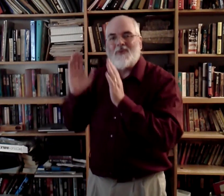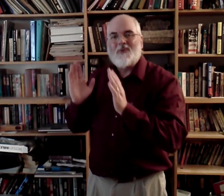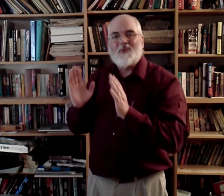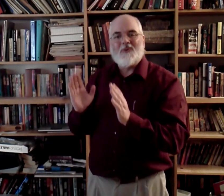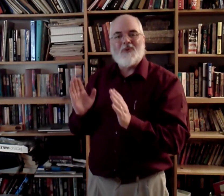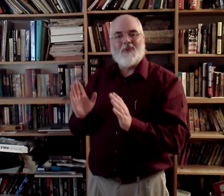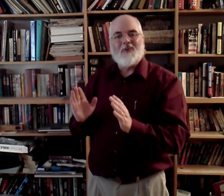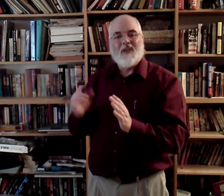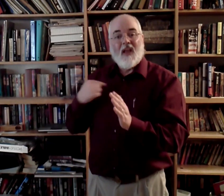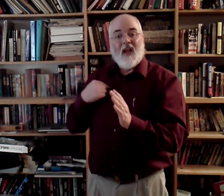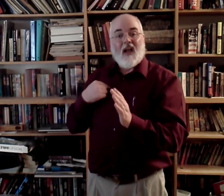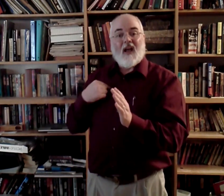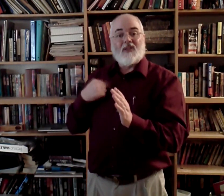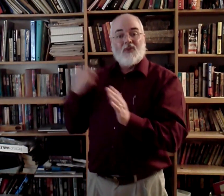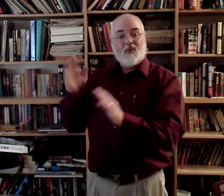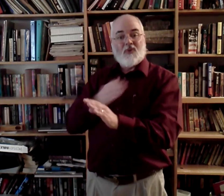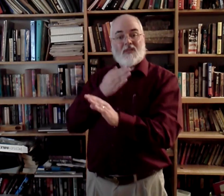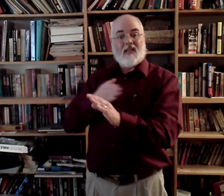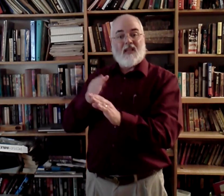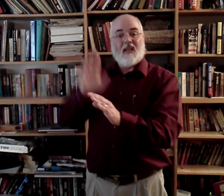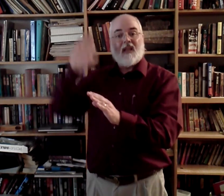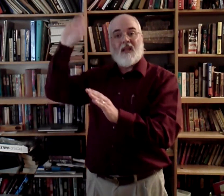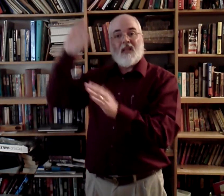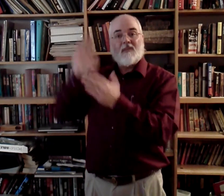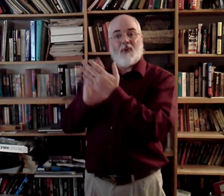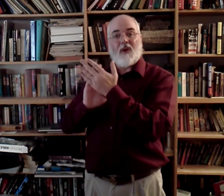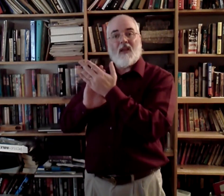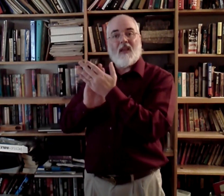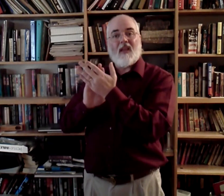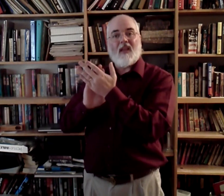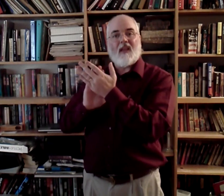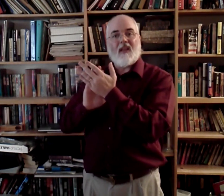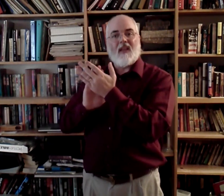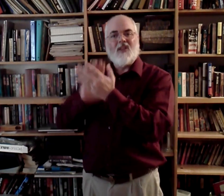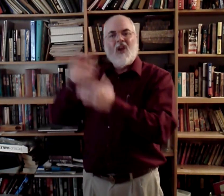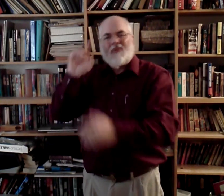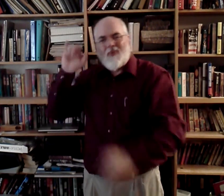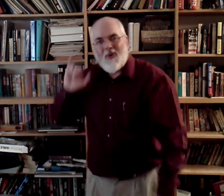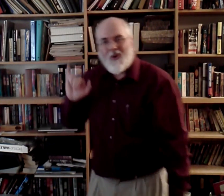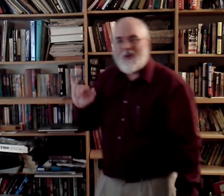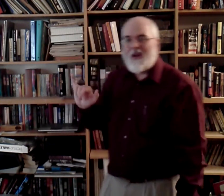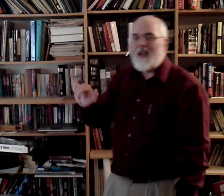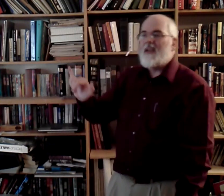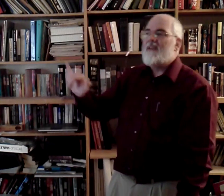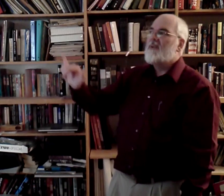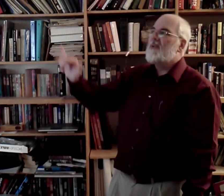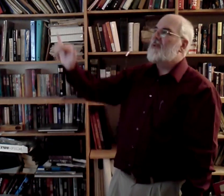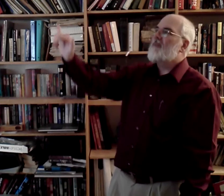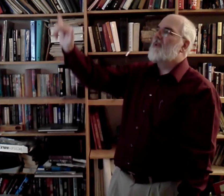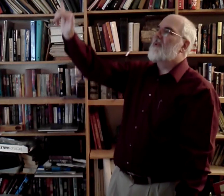to sing His praise forevermore.